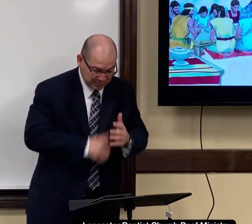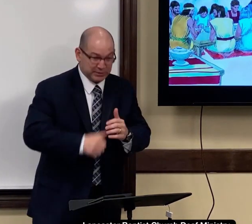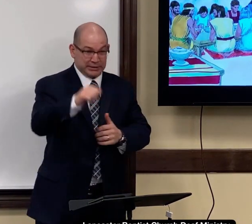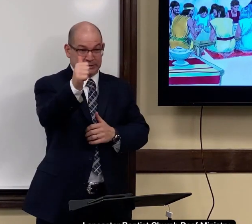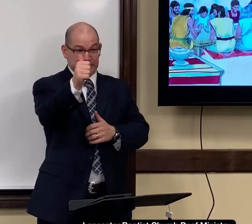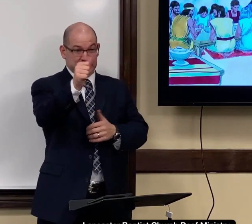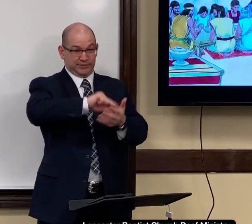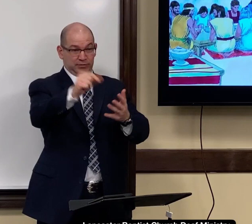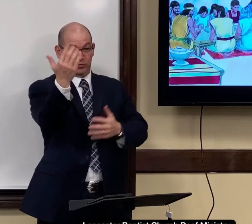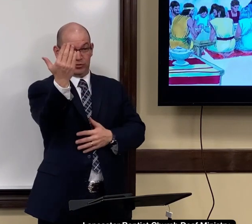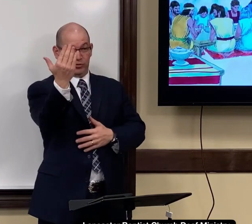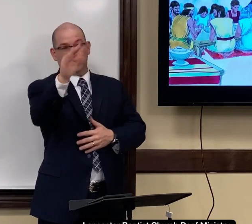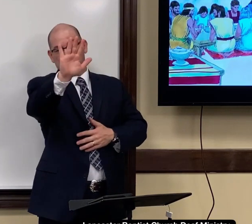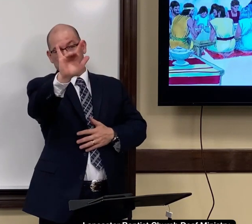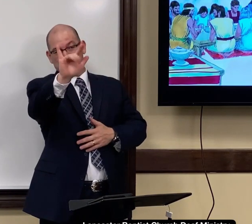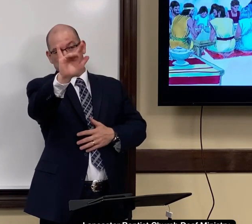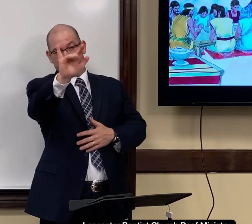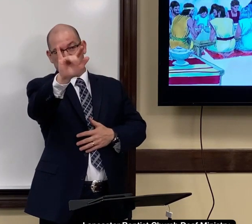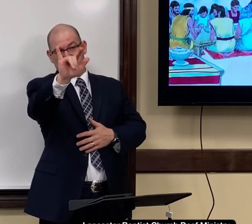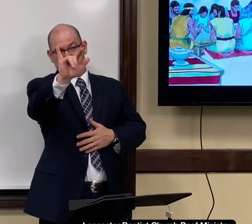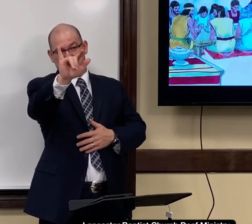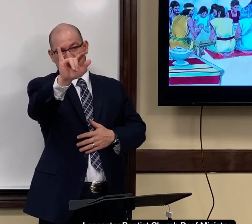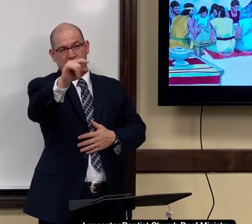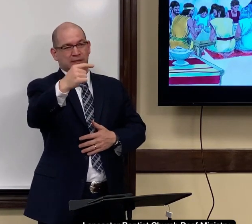Hebrews, chapter 10, verse 25.